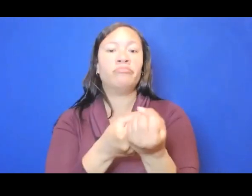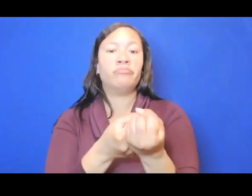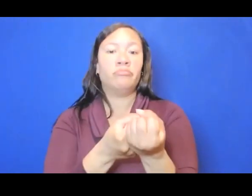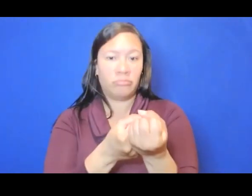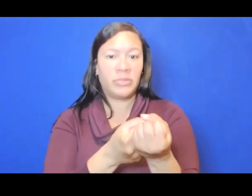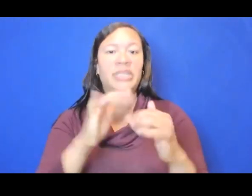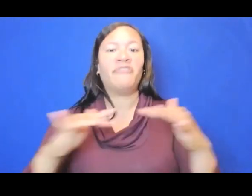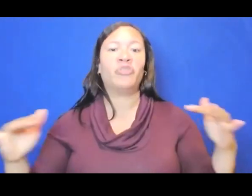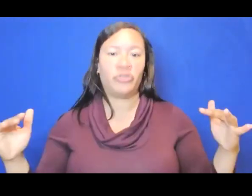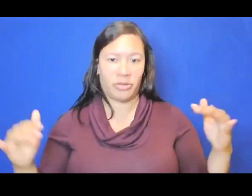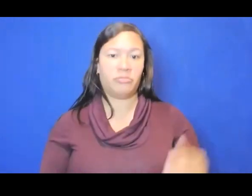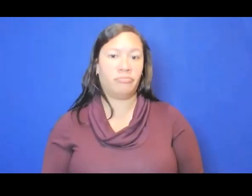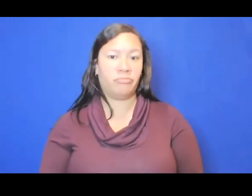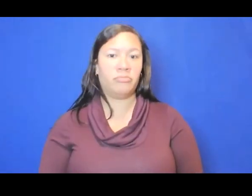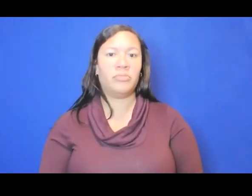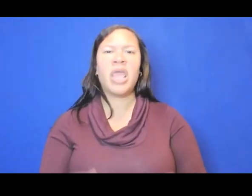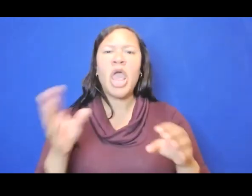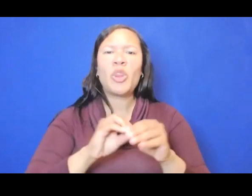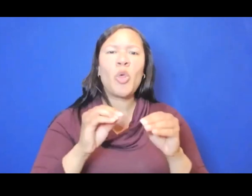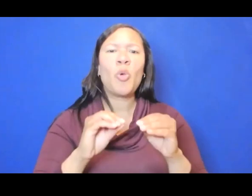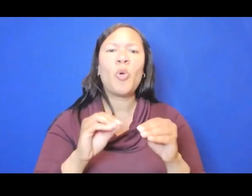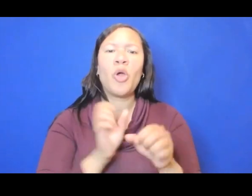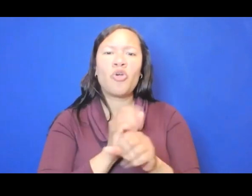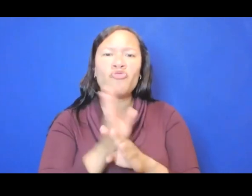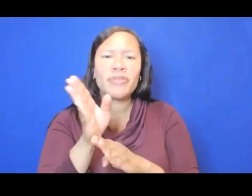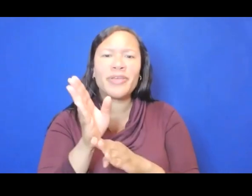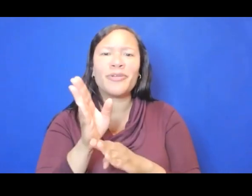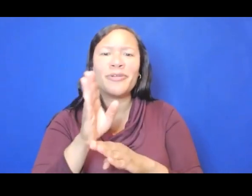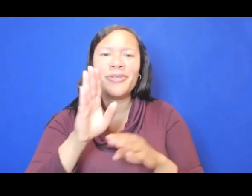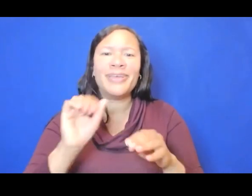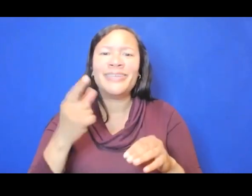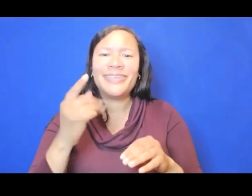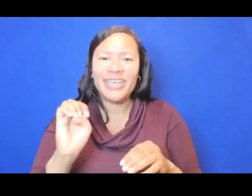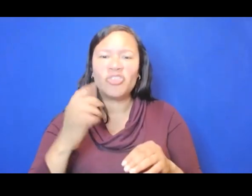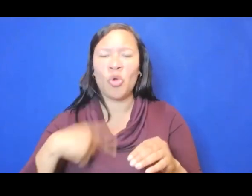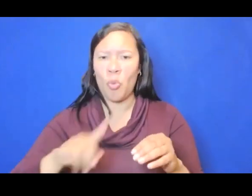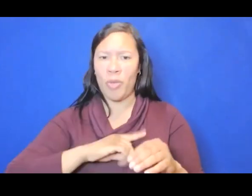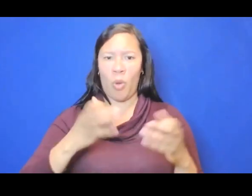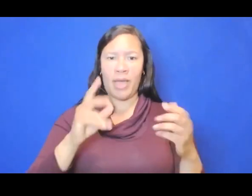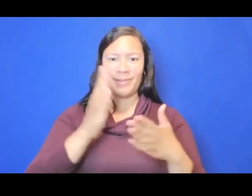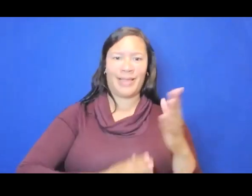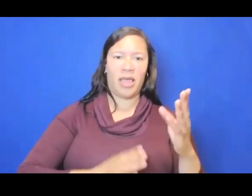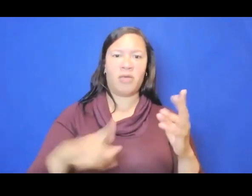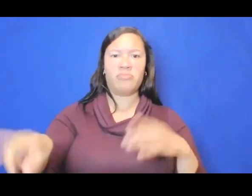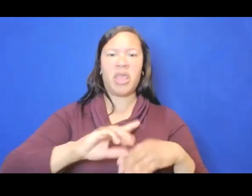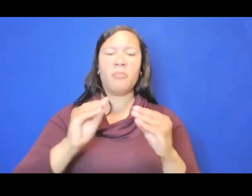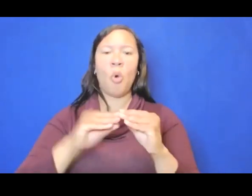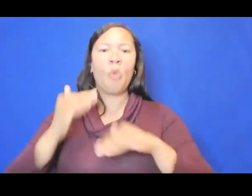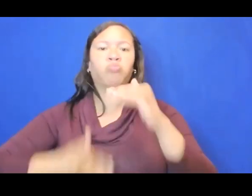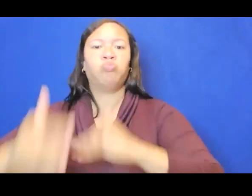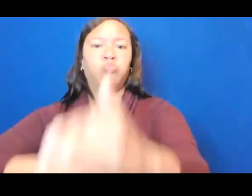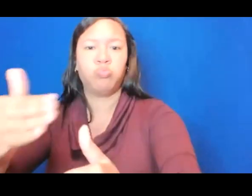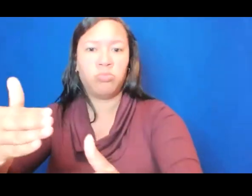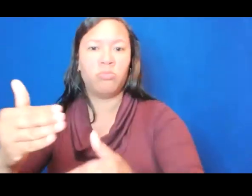forms, and that includes career stage. So we're looking to fund artists who are very different stages in their career, emerging